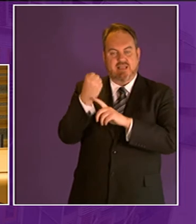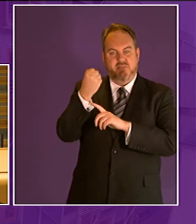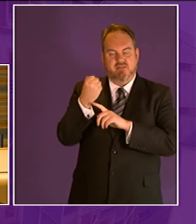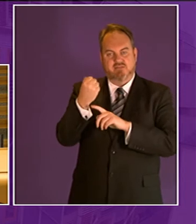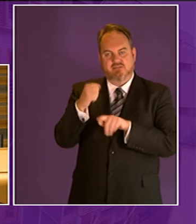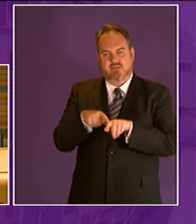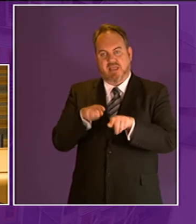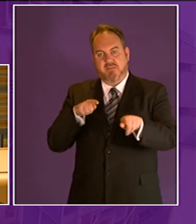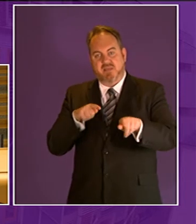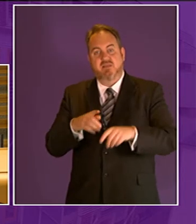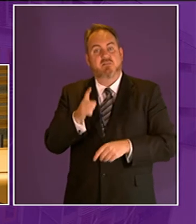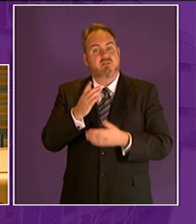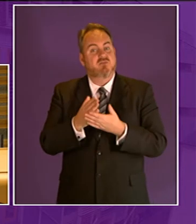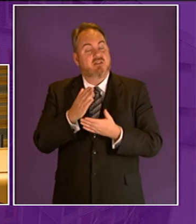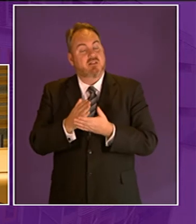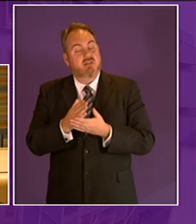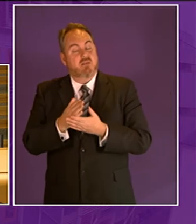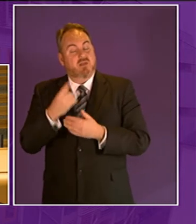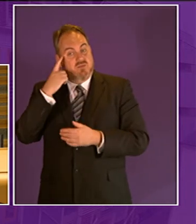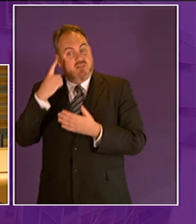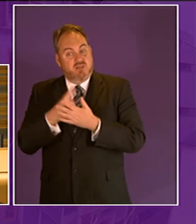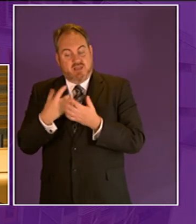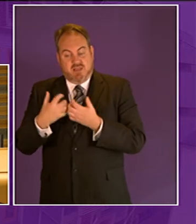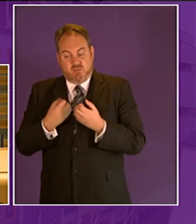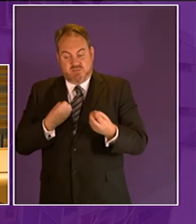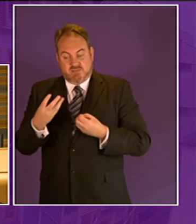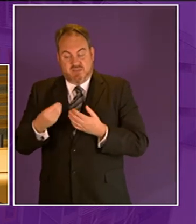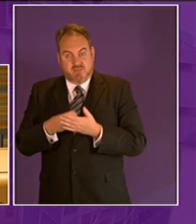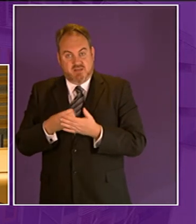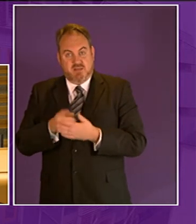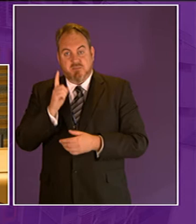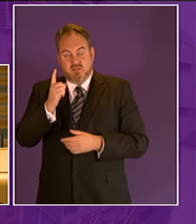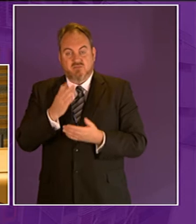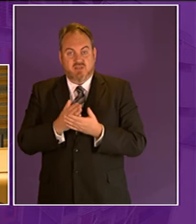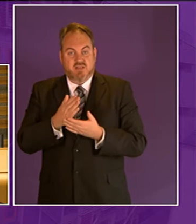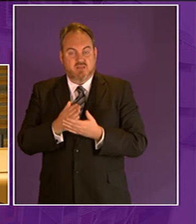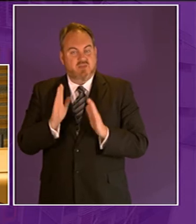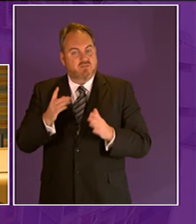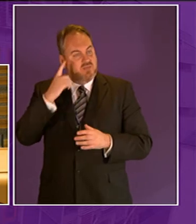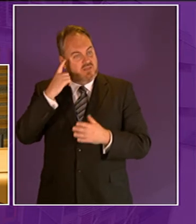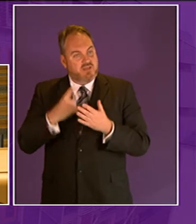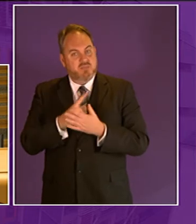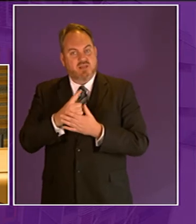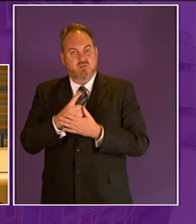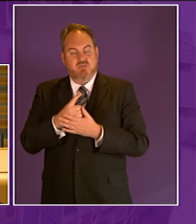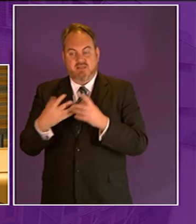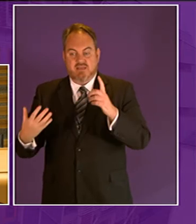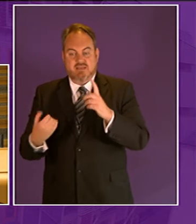now become more prescriptive in how this money is used however perhaps highlighting innovative ways of using the attainment fund or effectively sharing best